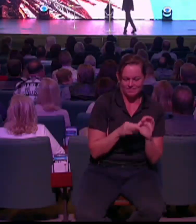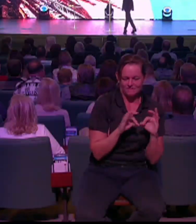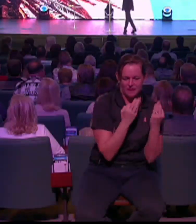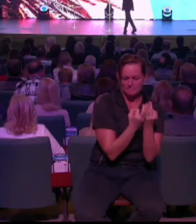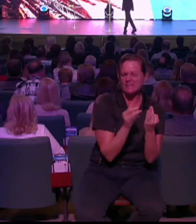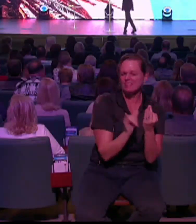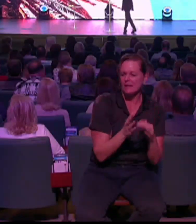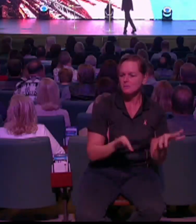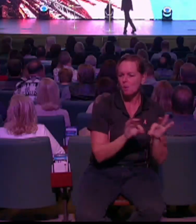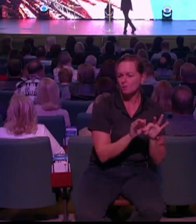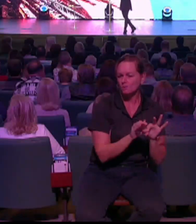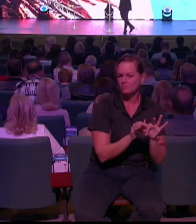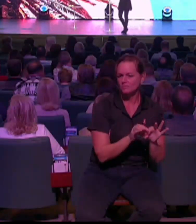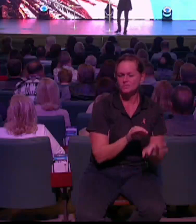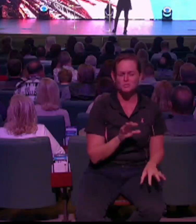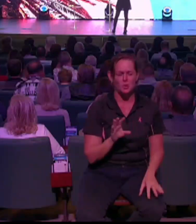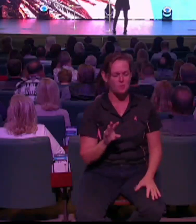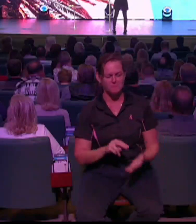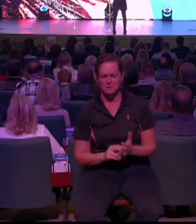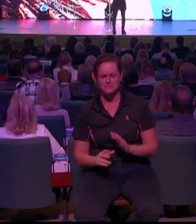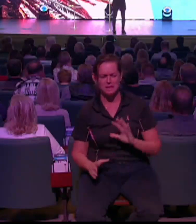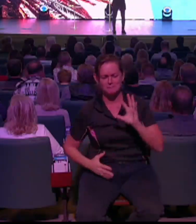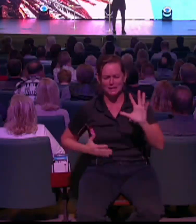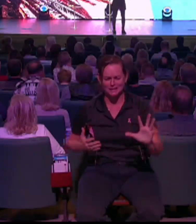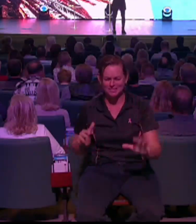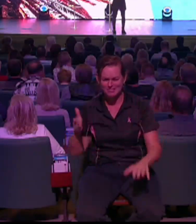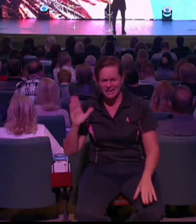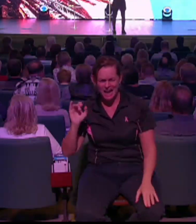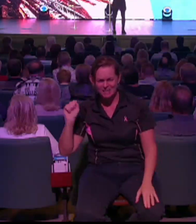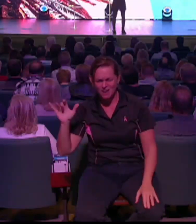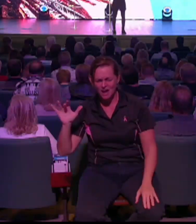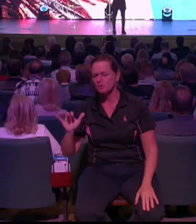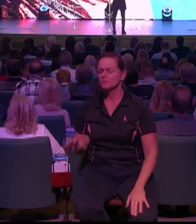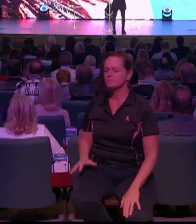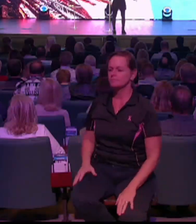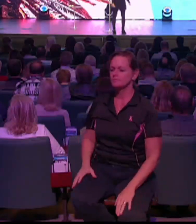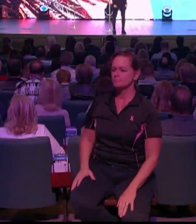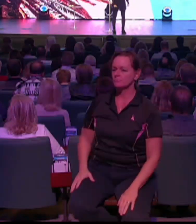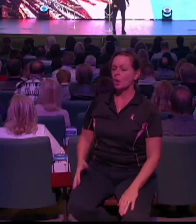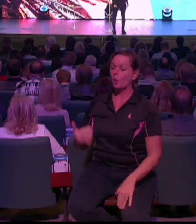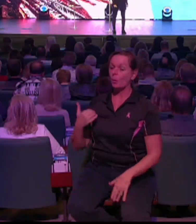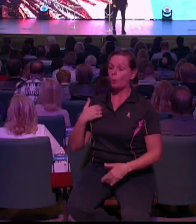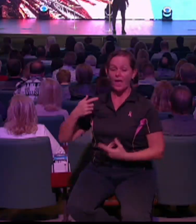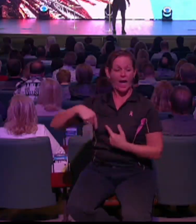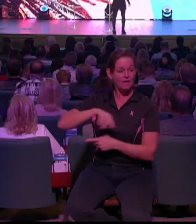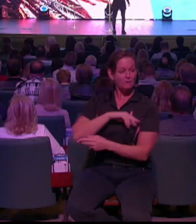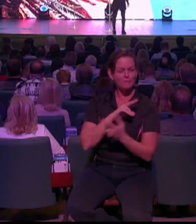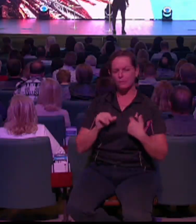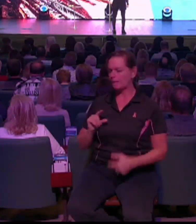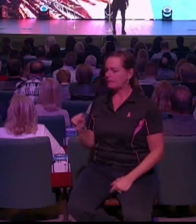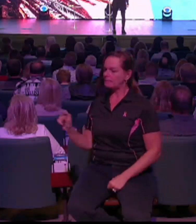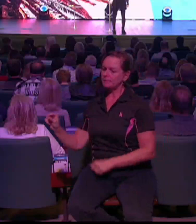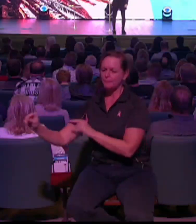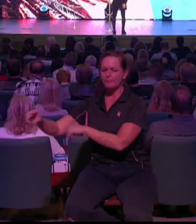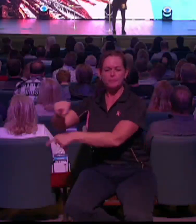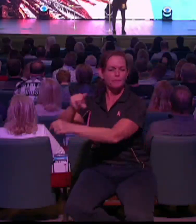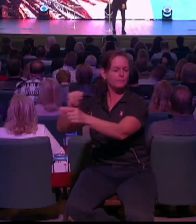thinking. We got a lot of people talking to a lot of strangers about things that need to be spoken to